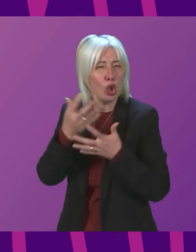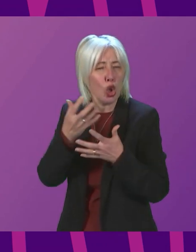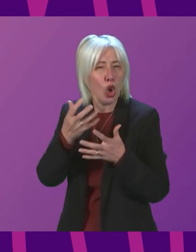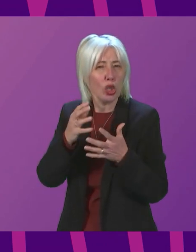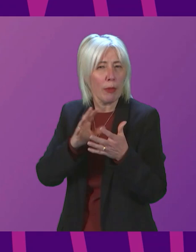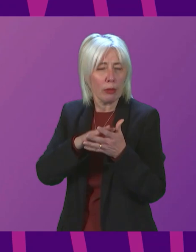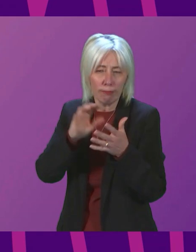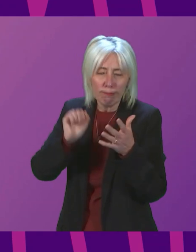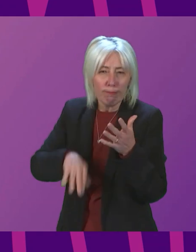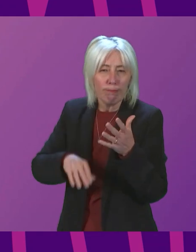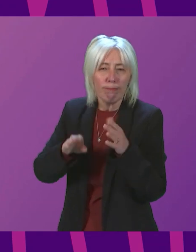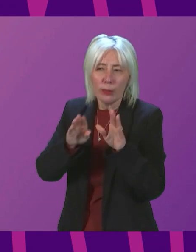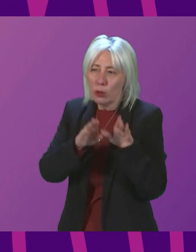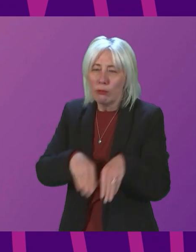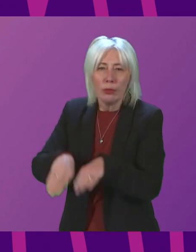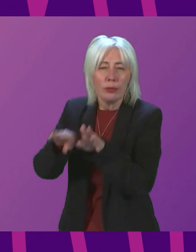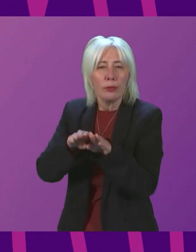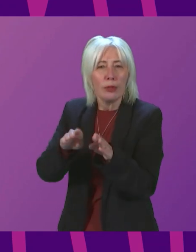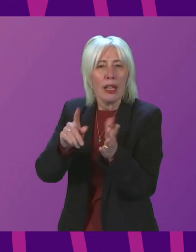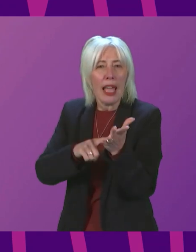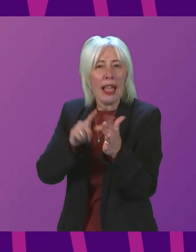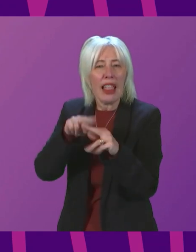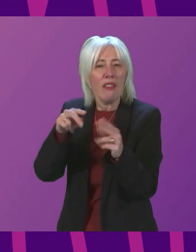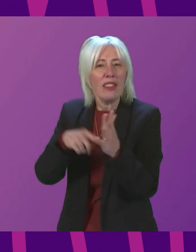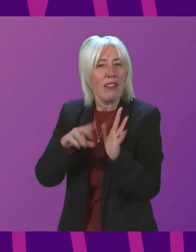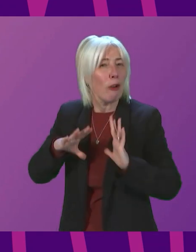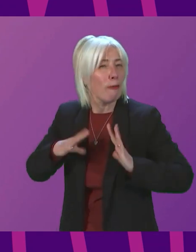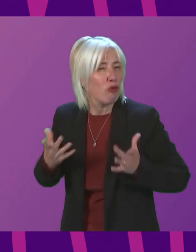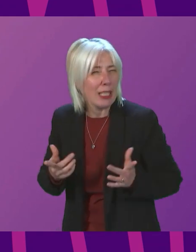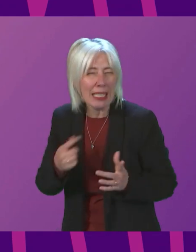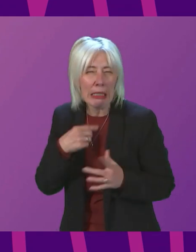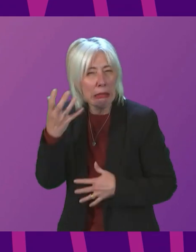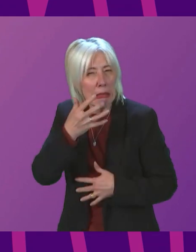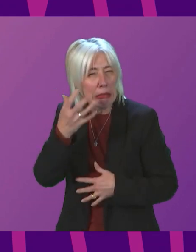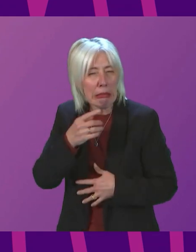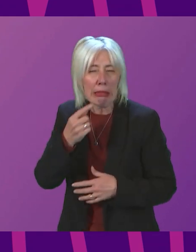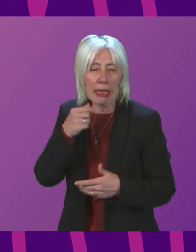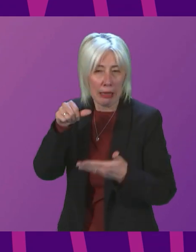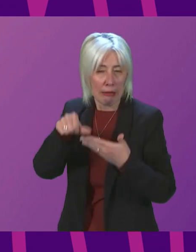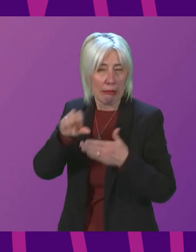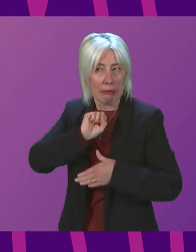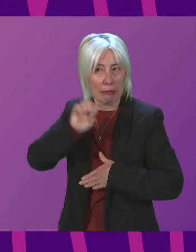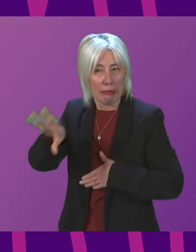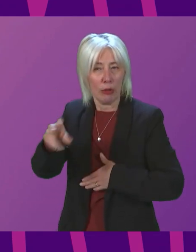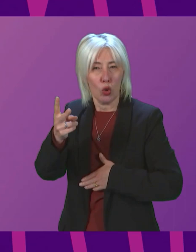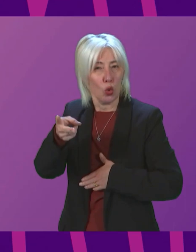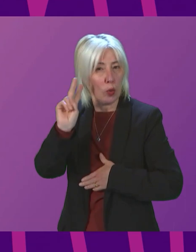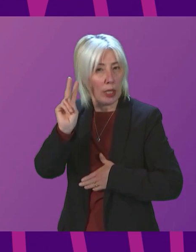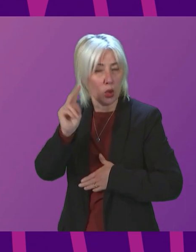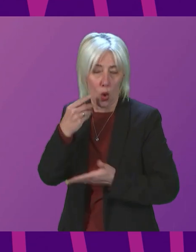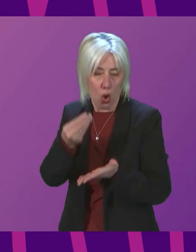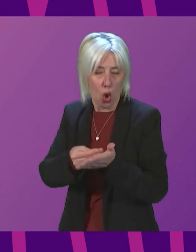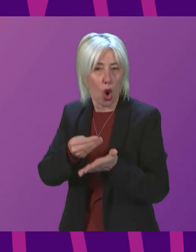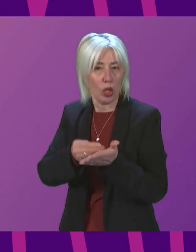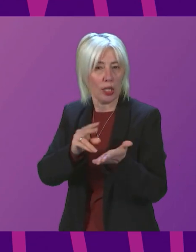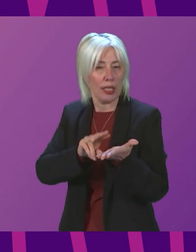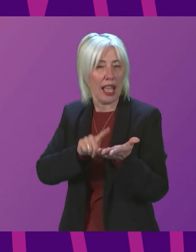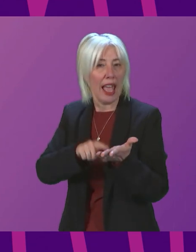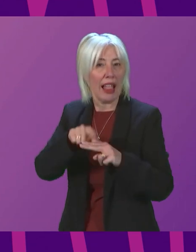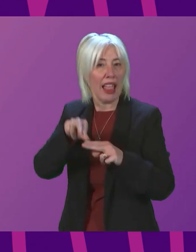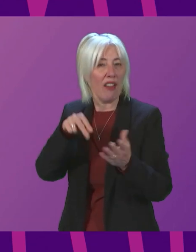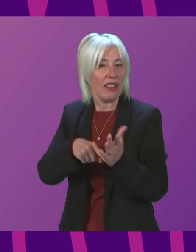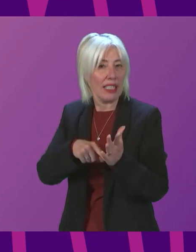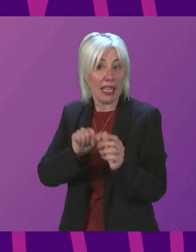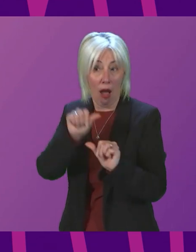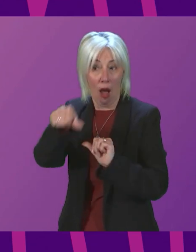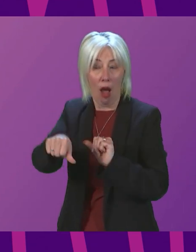of access to universal LFTs for free. A fortnight ago, I wrote to the First Minister regarding the cost of lateral flow tests after the